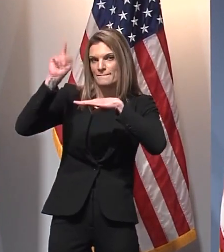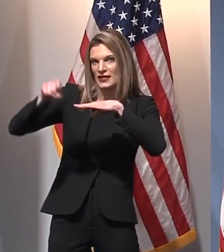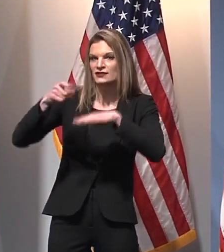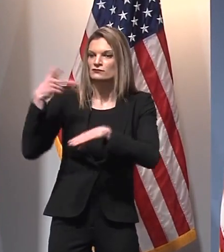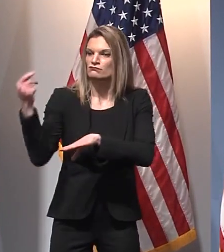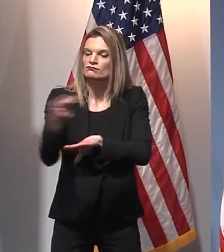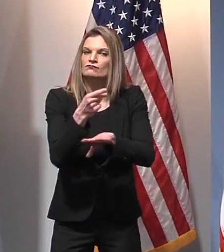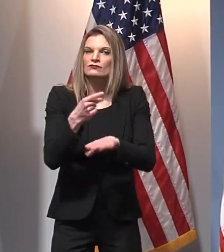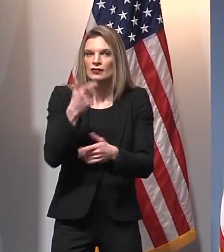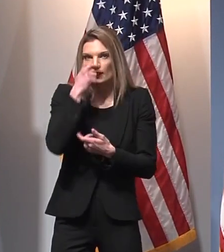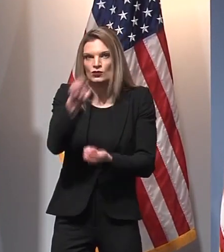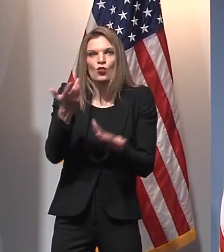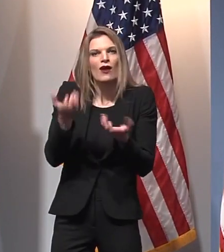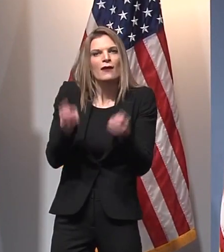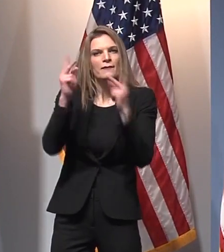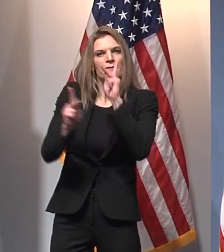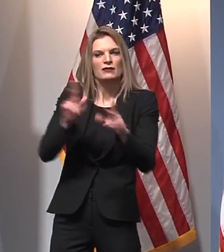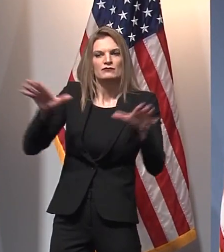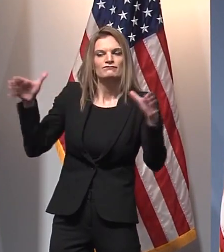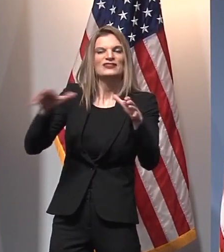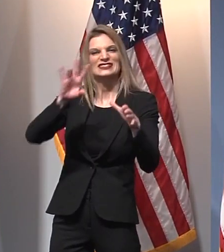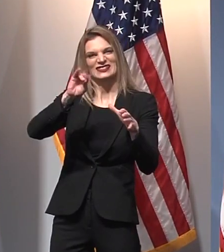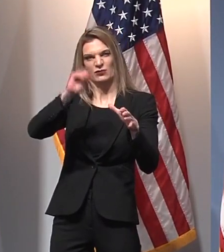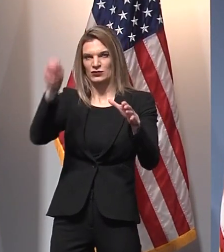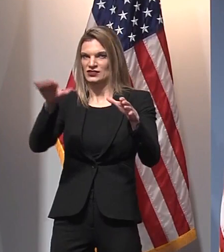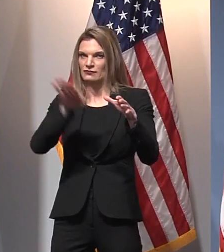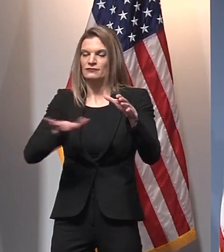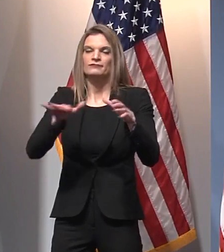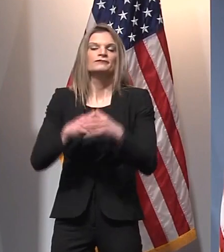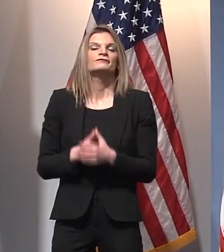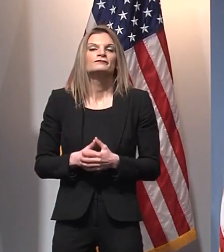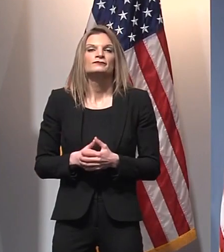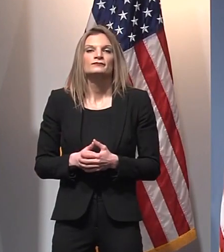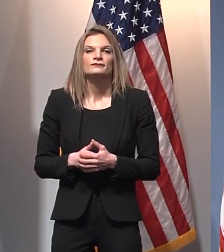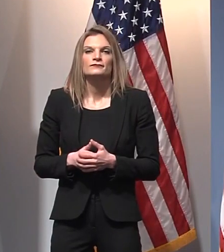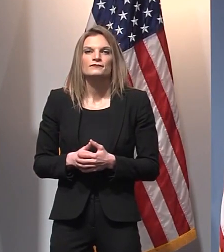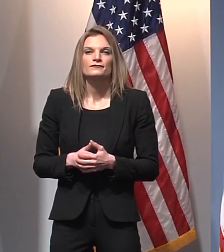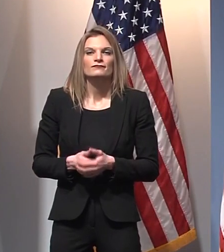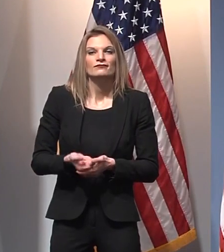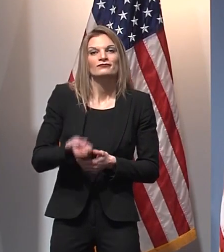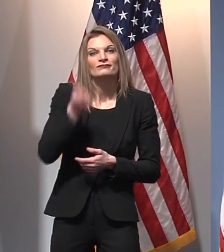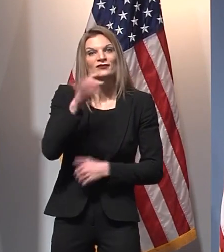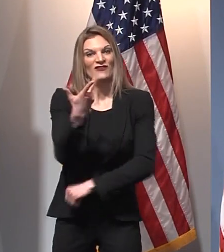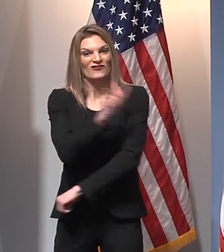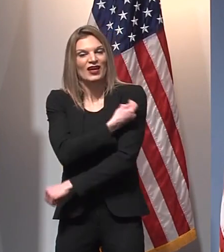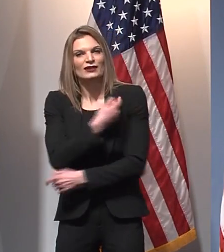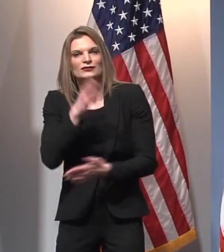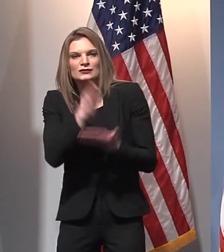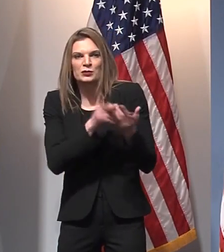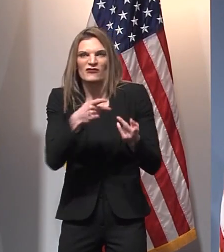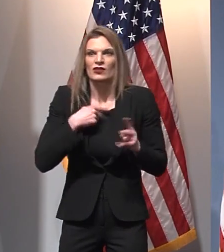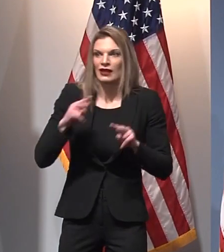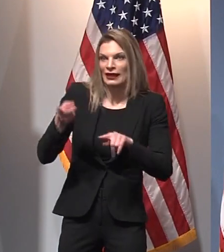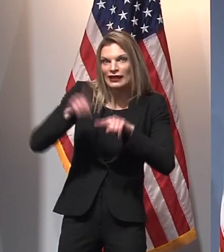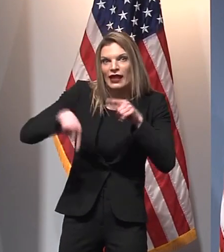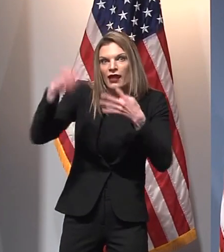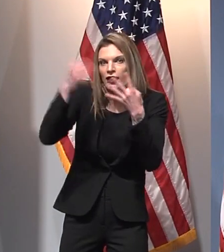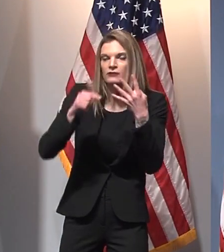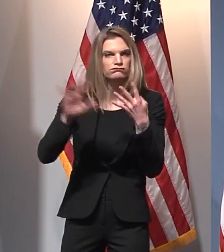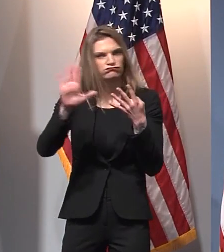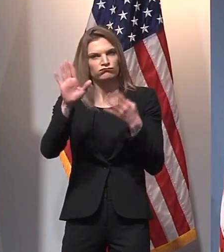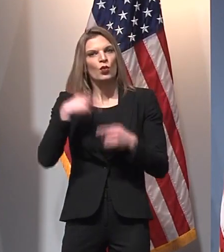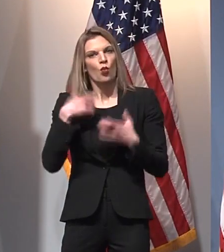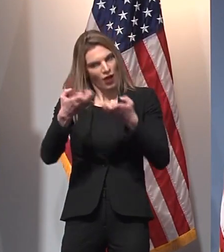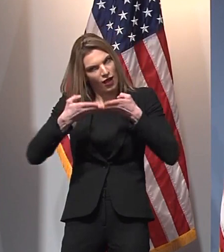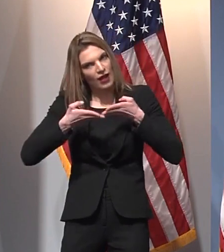made incredible strides in making these vaccines available, with every person who lives in a skilled nursing facility